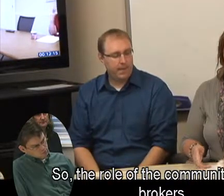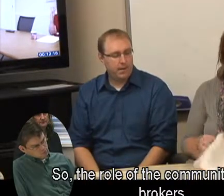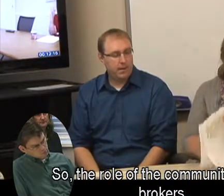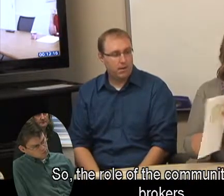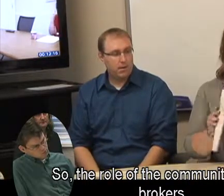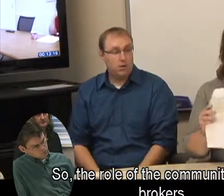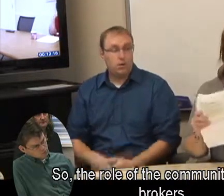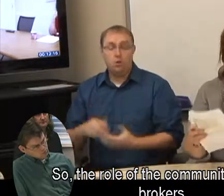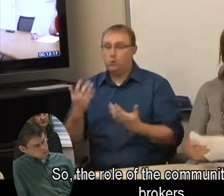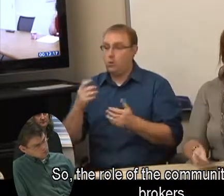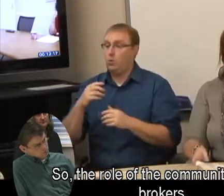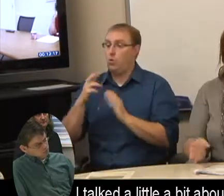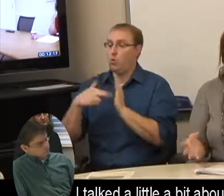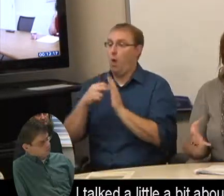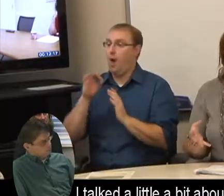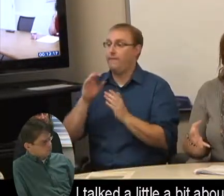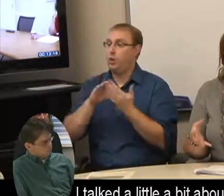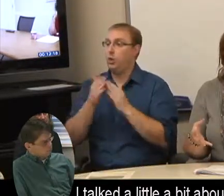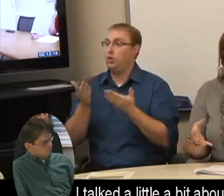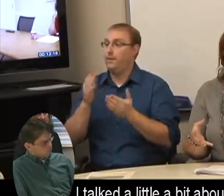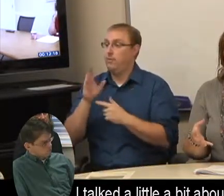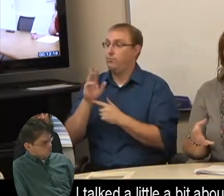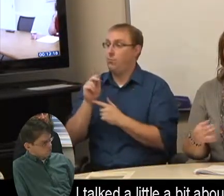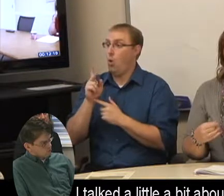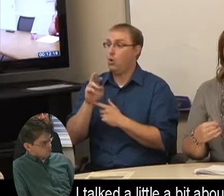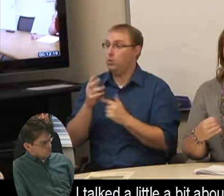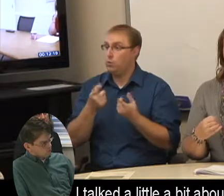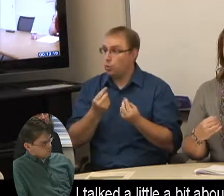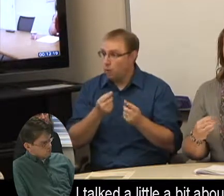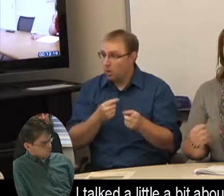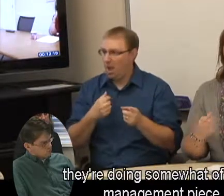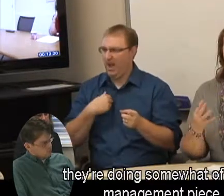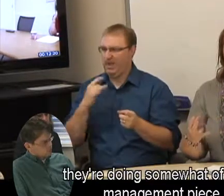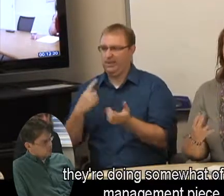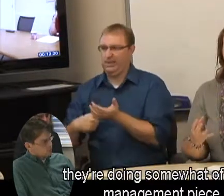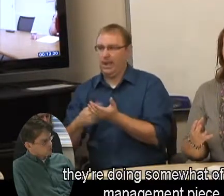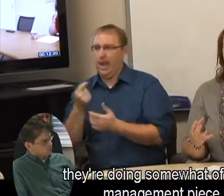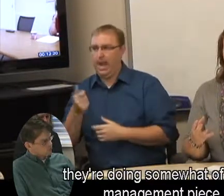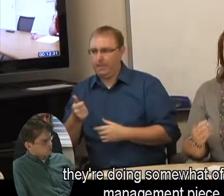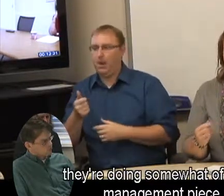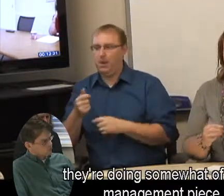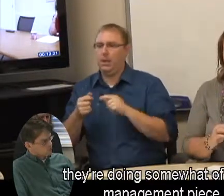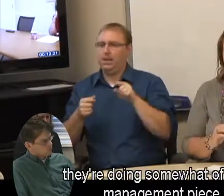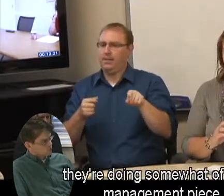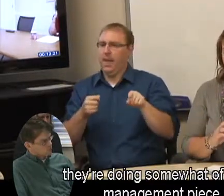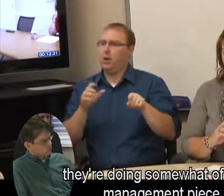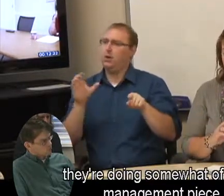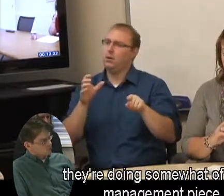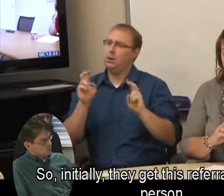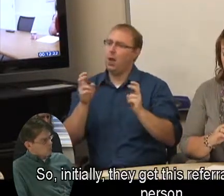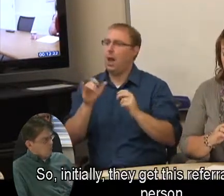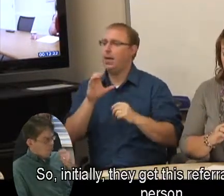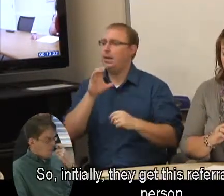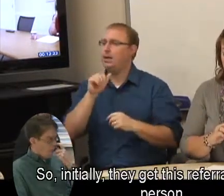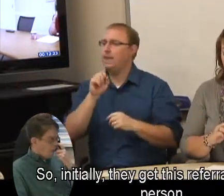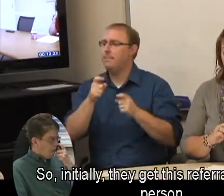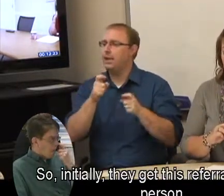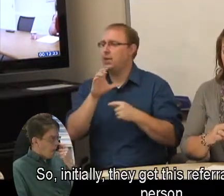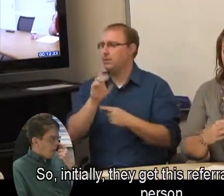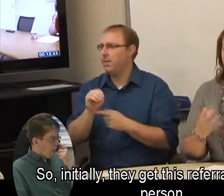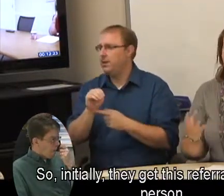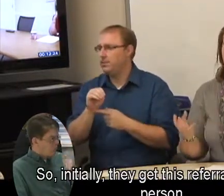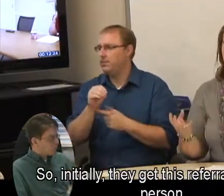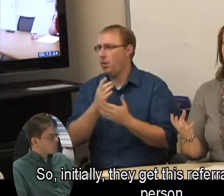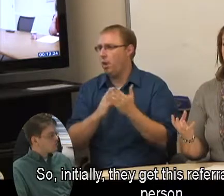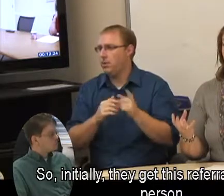So, the role of the community service brokers, I talked a little bit about that they're doing somewhat of a case management piece. So,